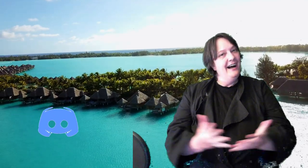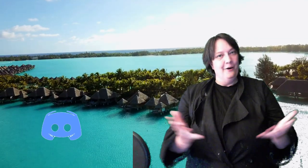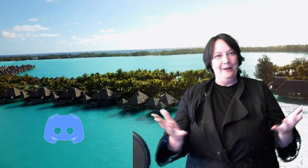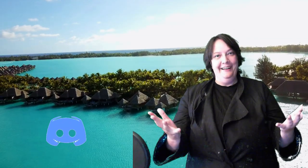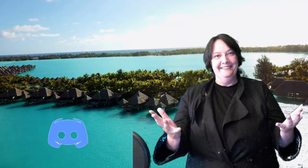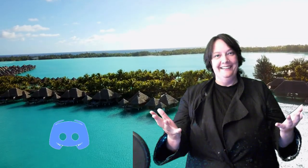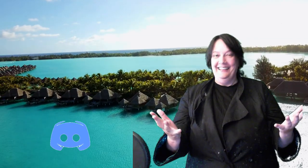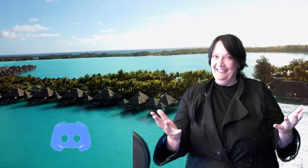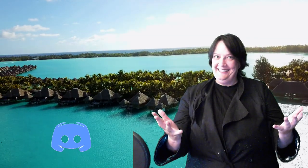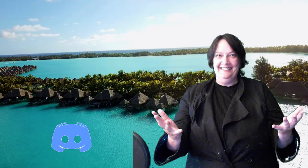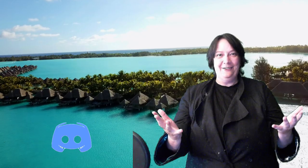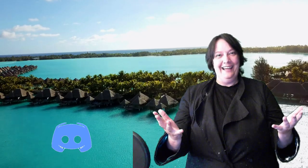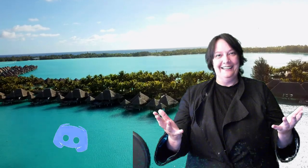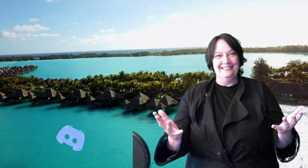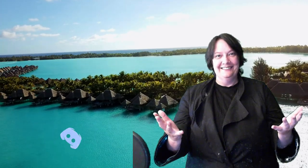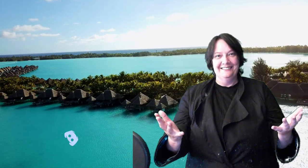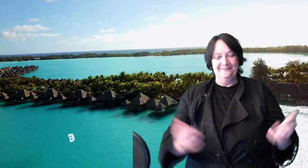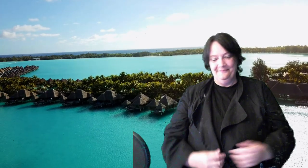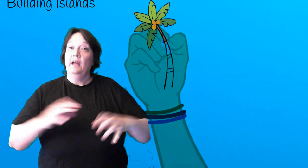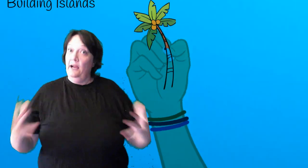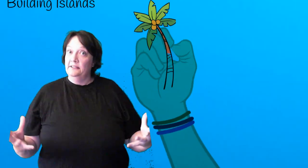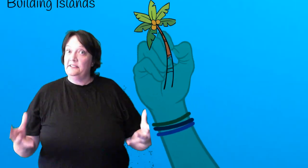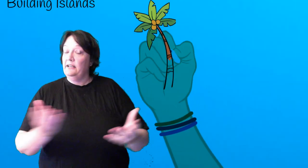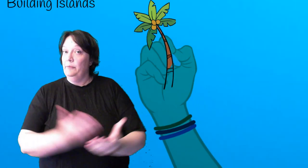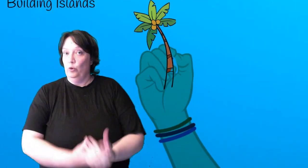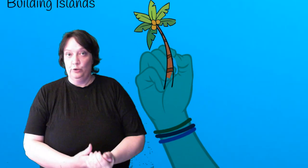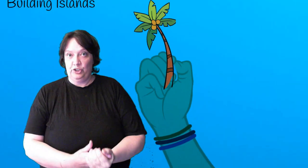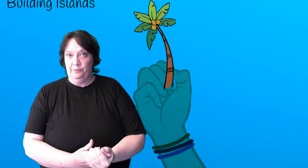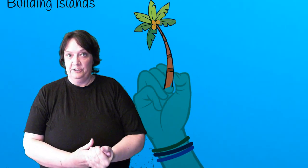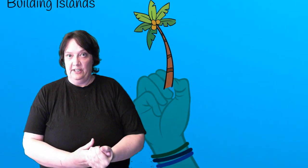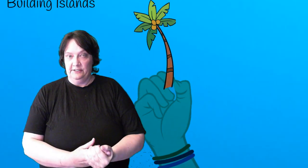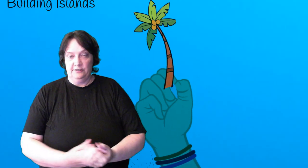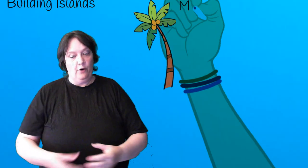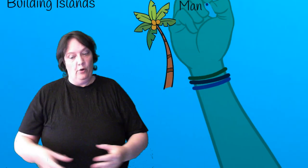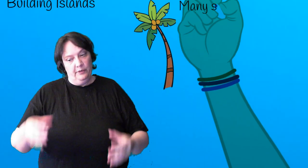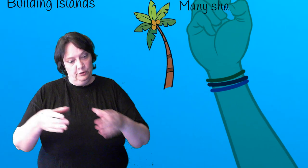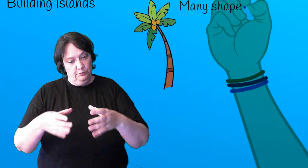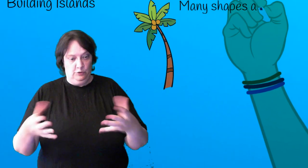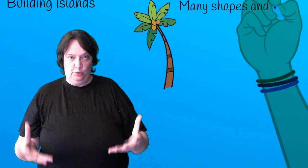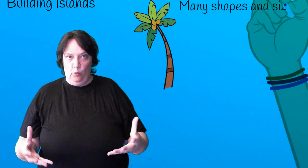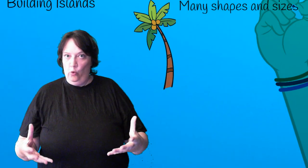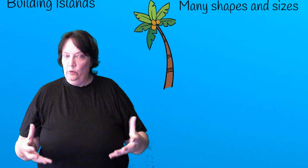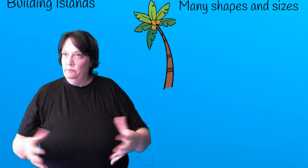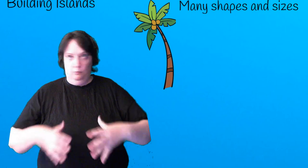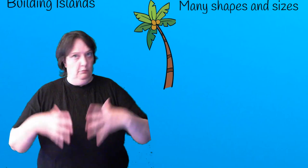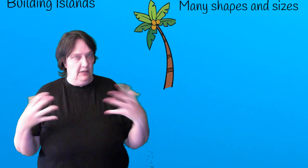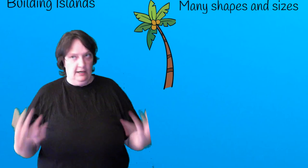Okay let's get cracking! Islands can come in all shapes and sizes, from small, can